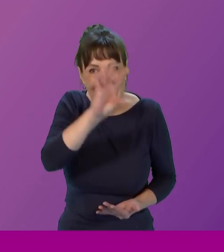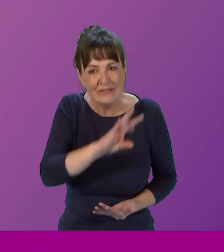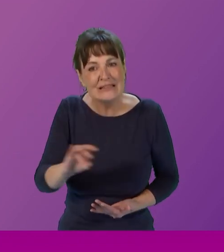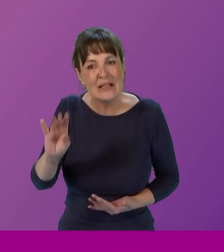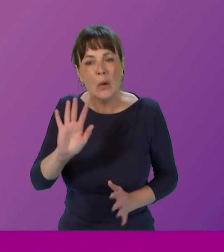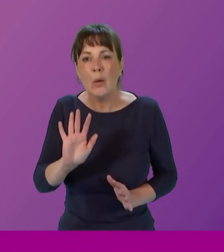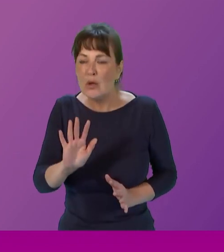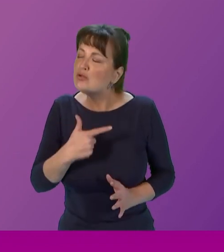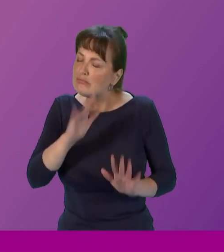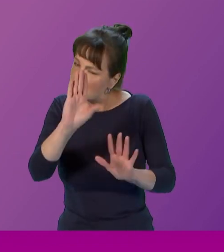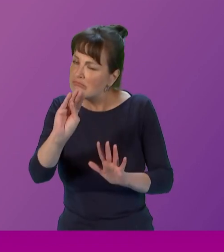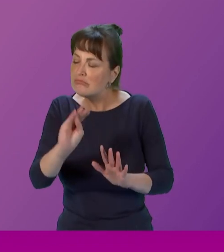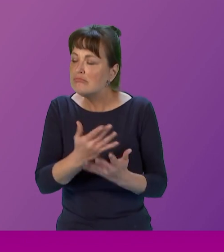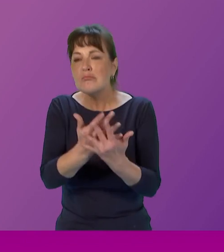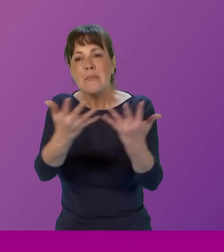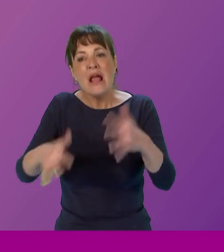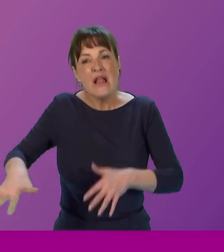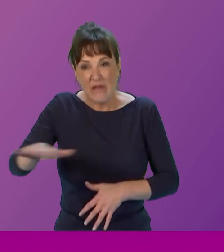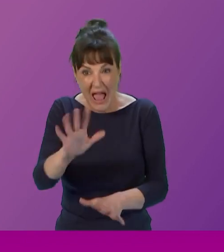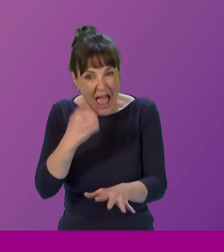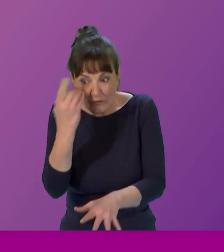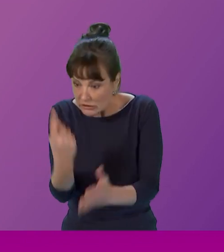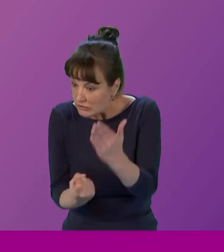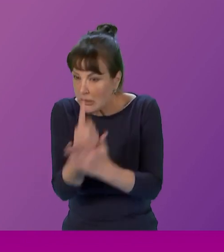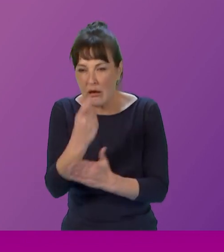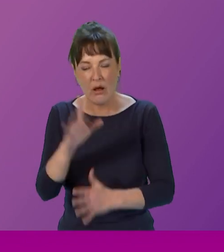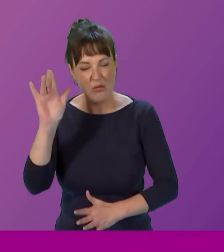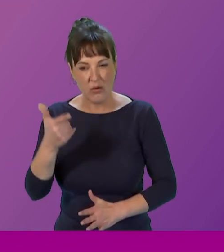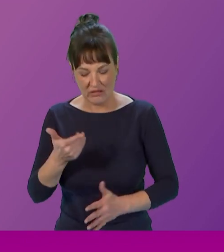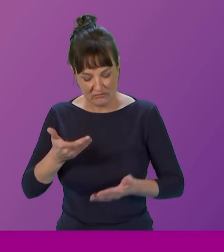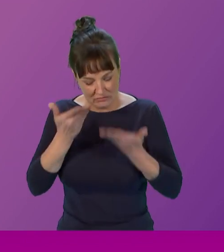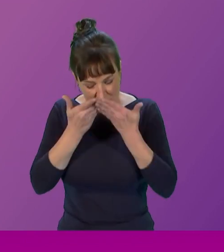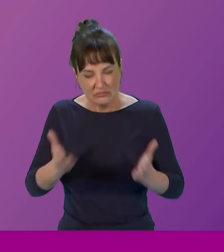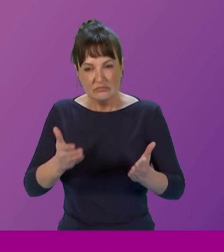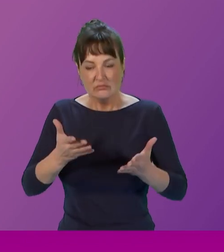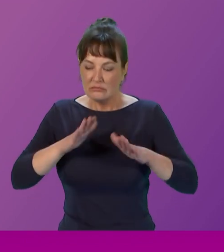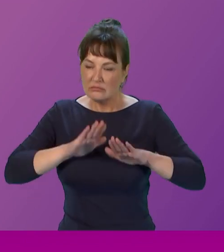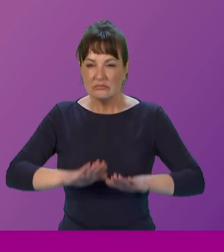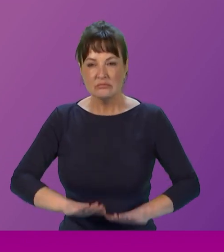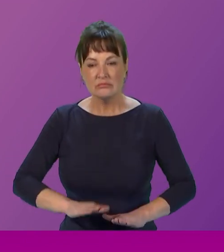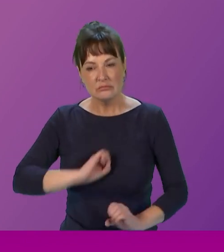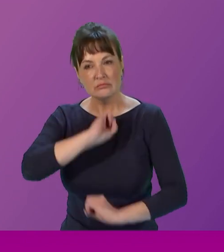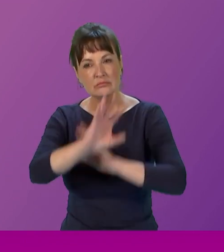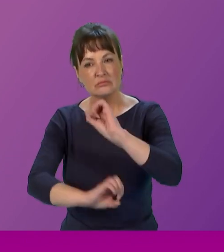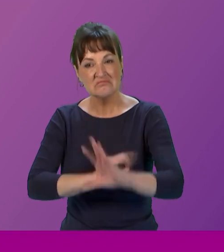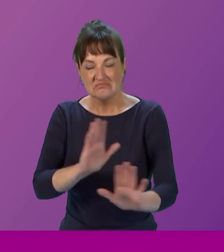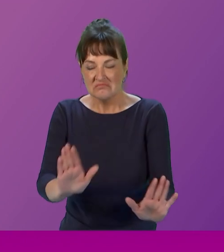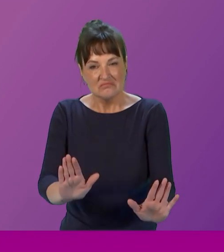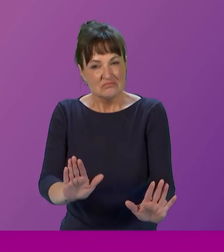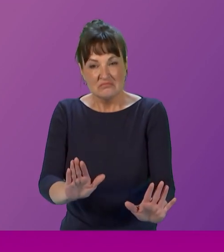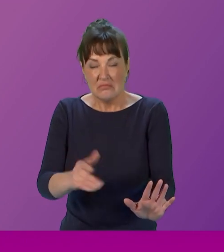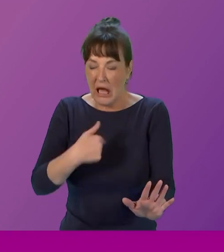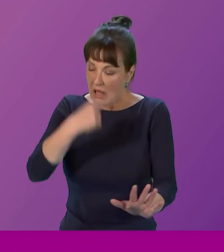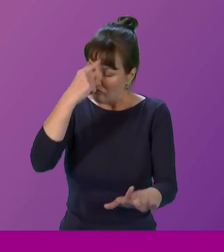many families in Scotland to make you turned up every day with dignity and composure. And I for one can only